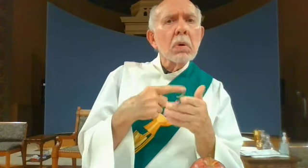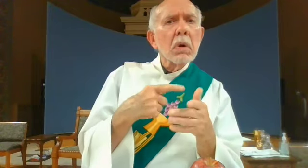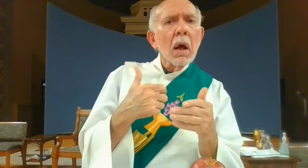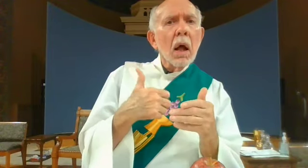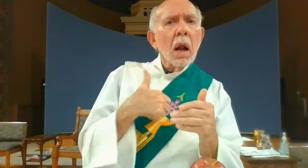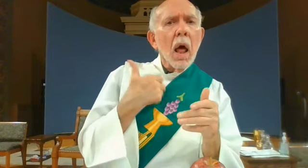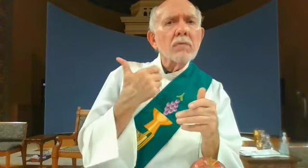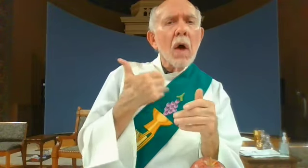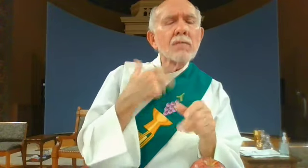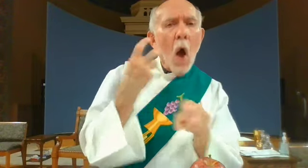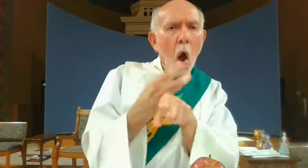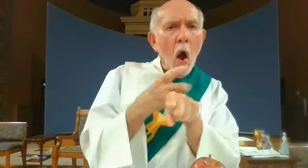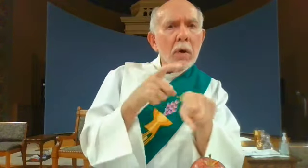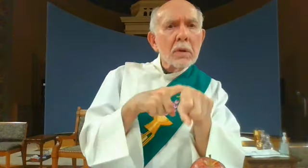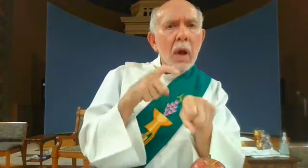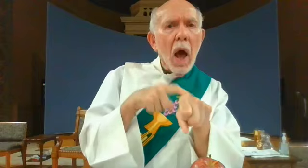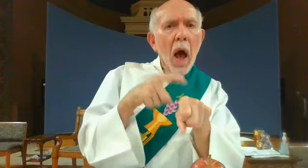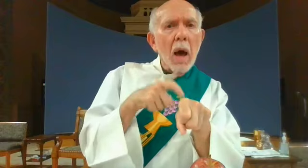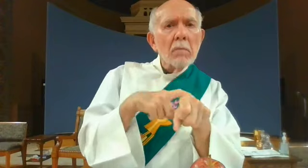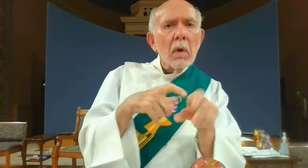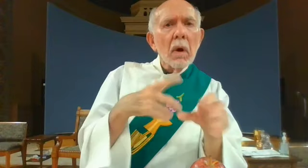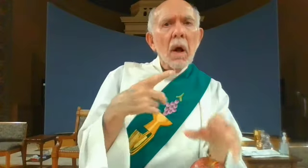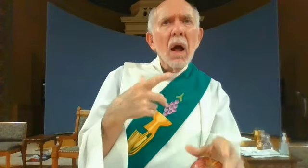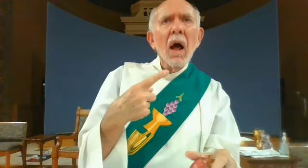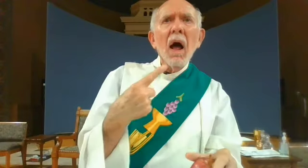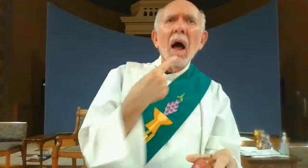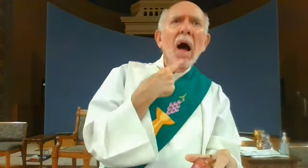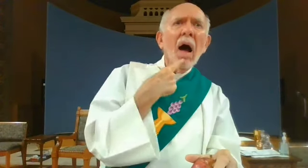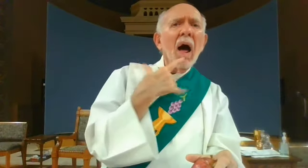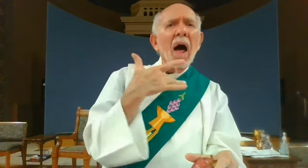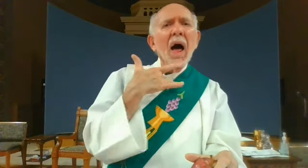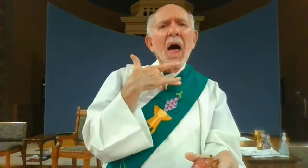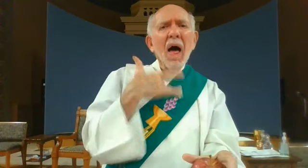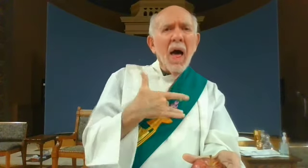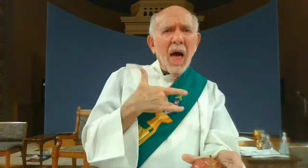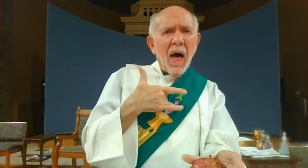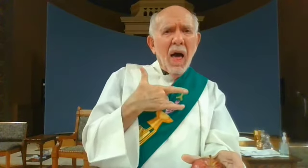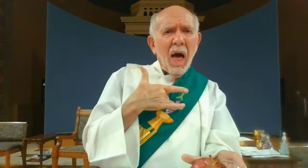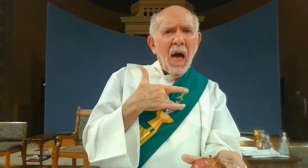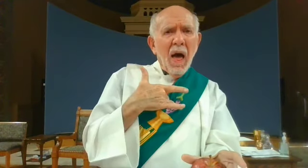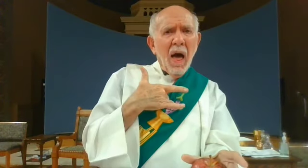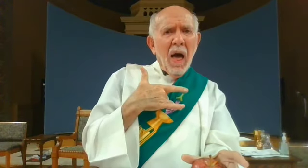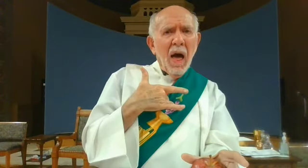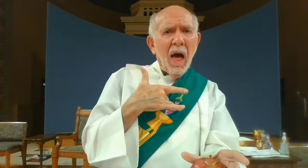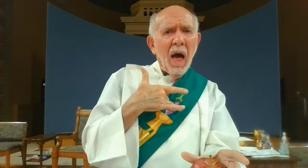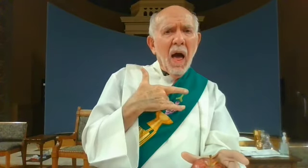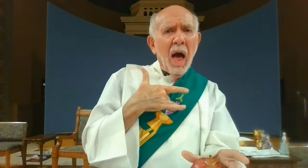sometimes in life we have hard times and we feel disappointed